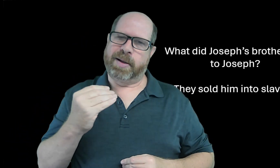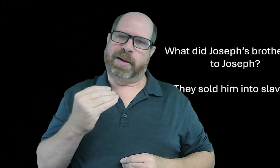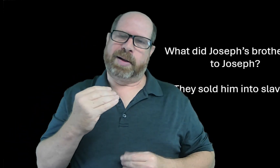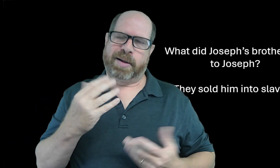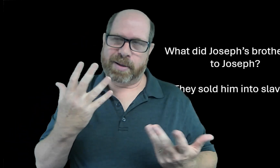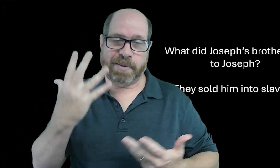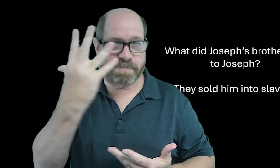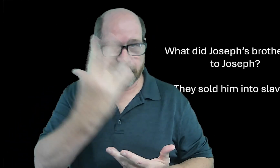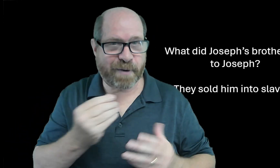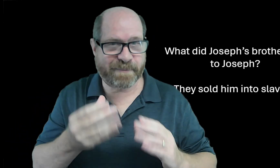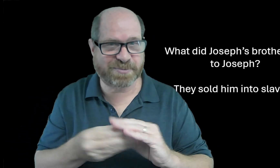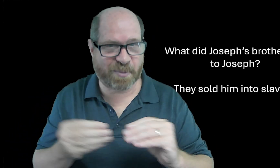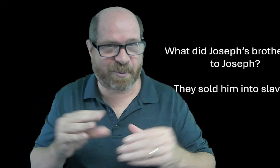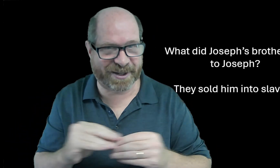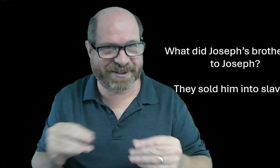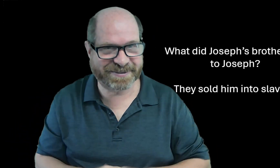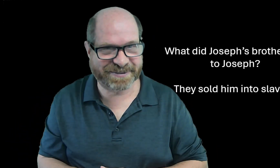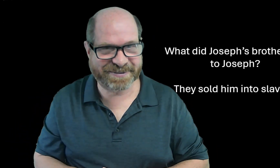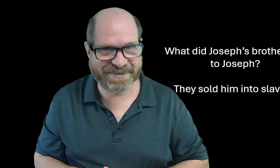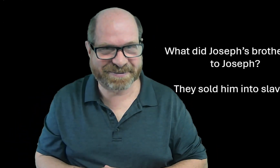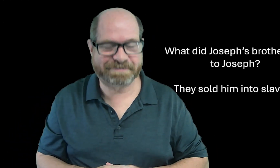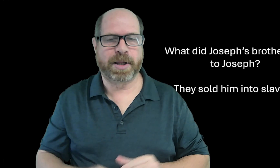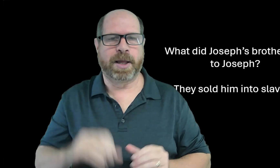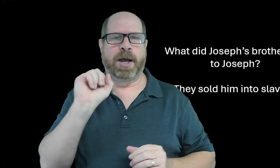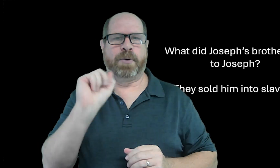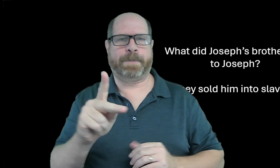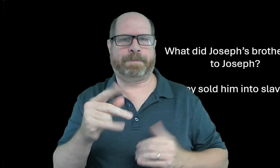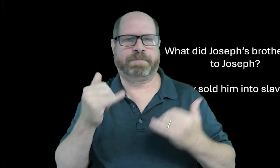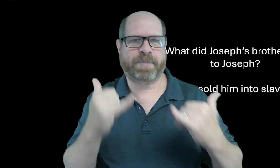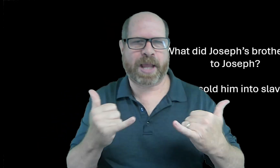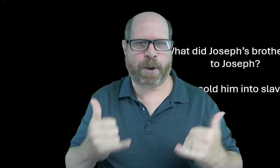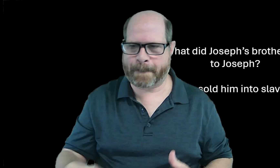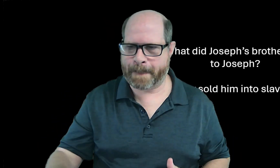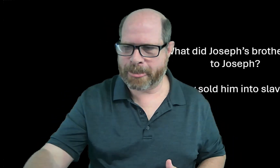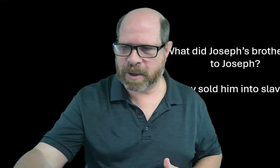story it's a beautiful story okay so now